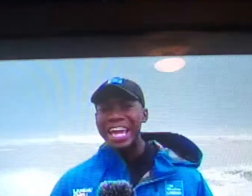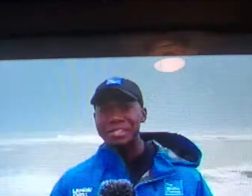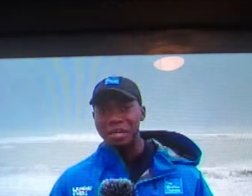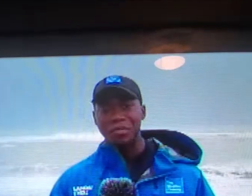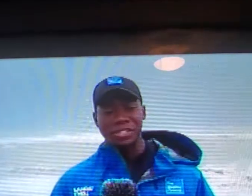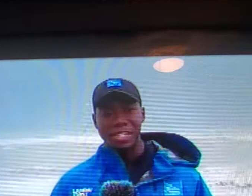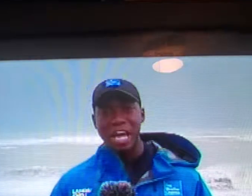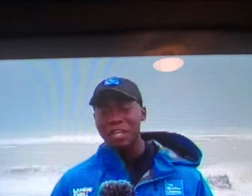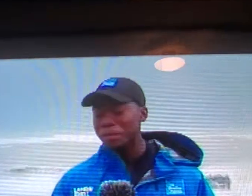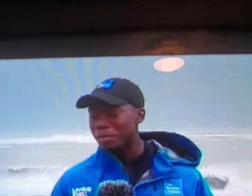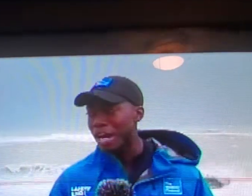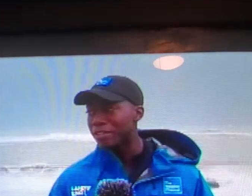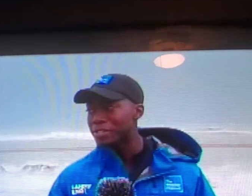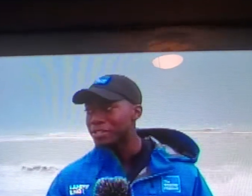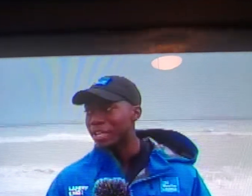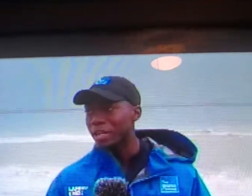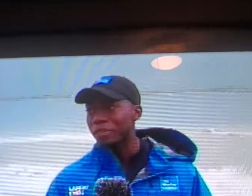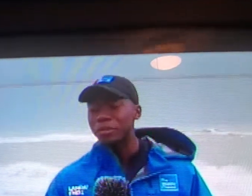Jesus.